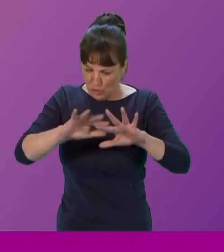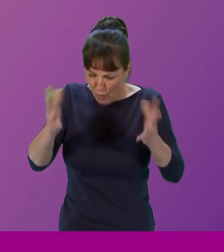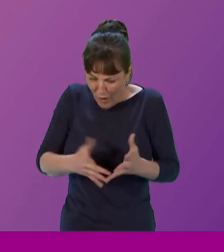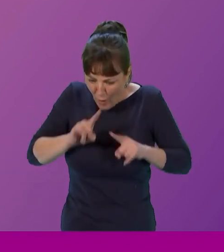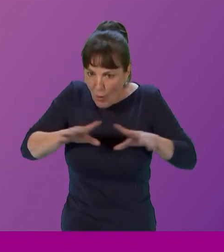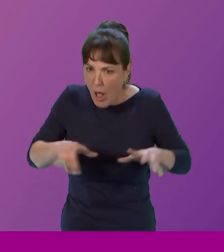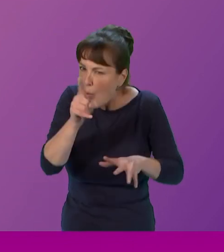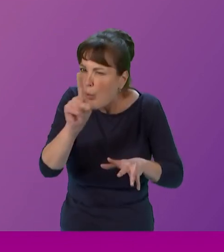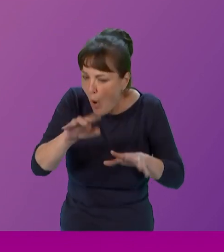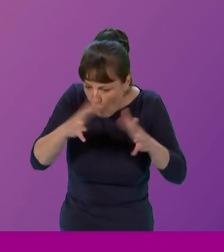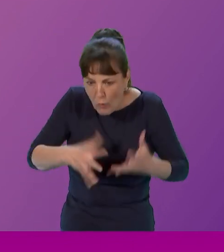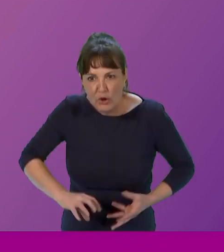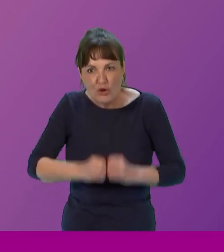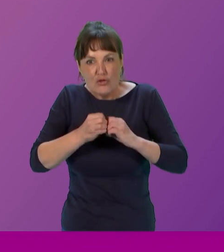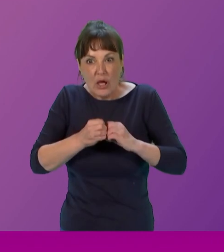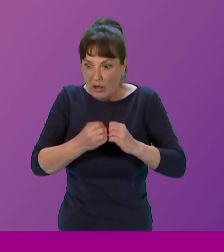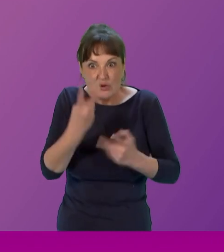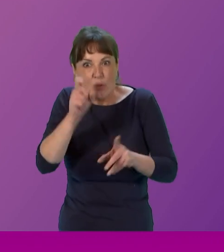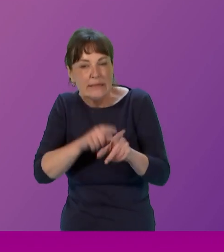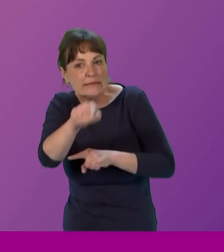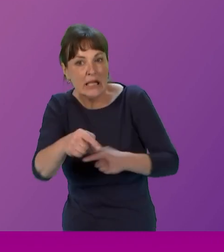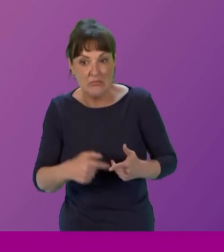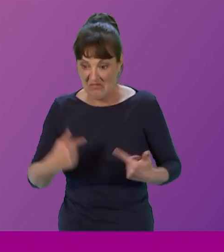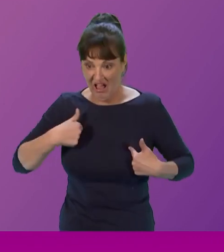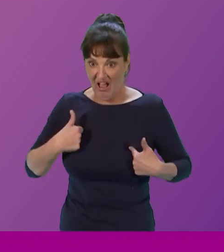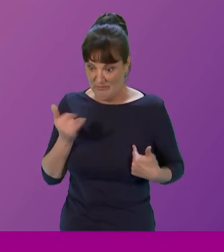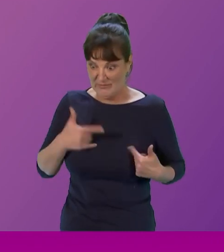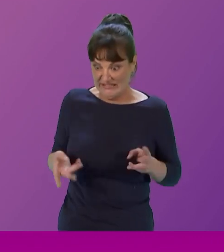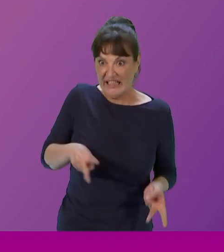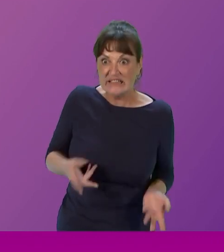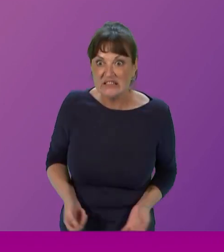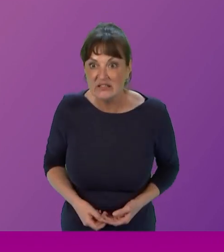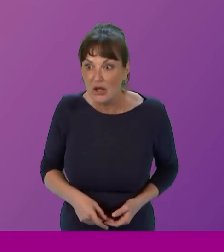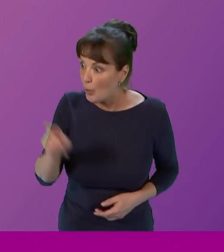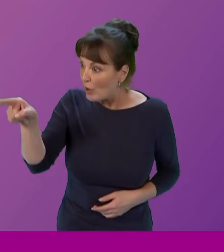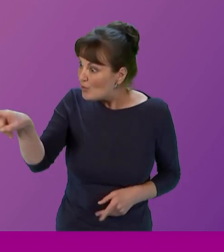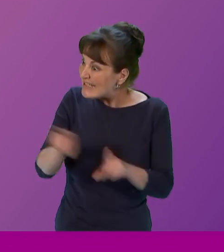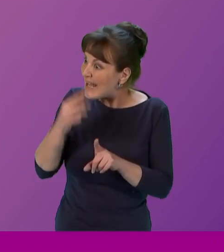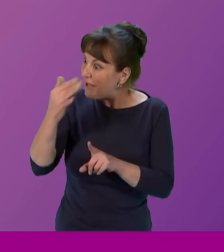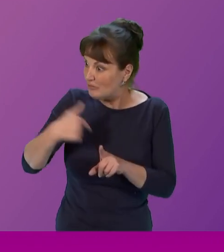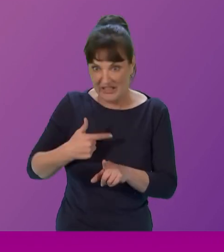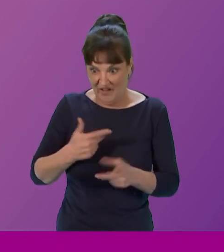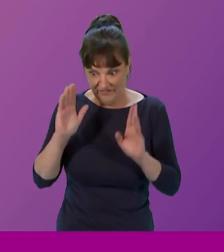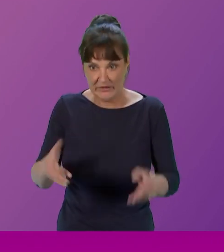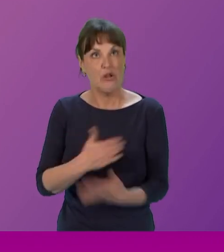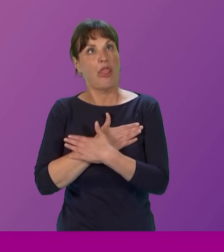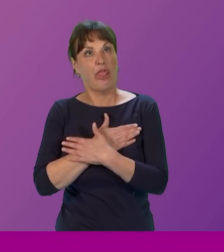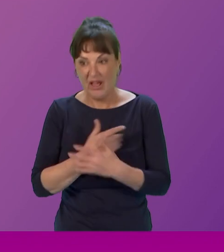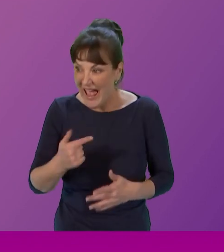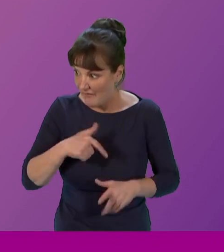glorious 20 years? I won't be here by the time you're my age, I'll be dead. Honestly, because it'd a bit weird if I wasn't. I mean, I'd be like a hundred and something.